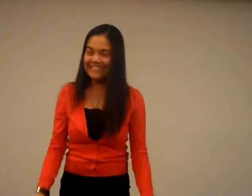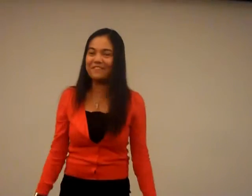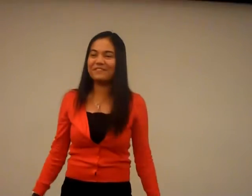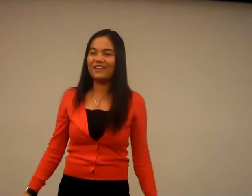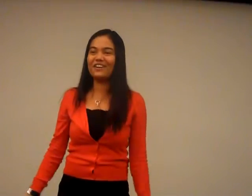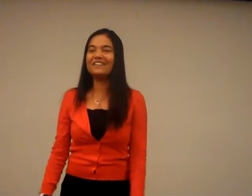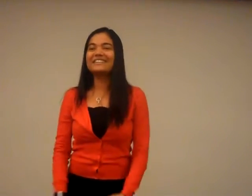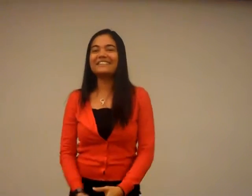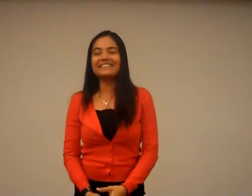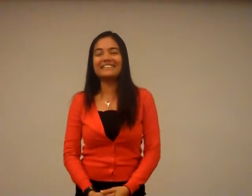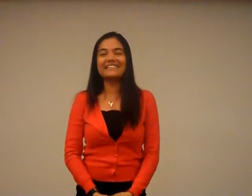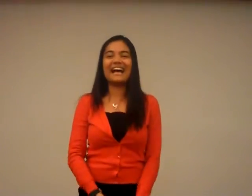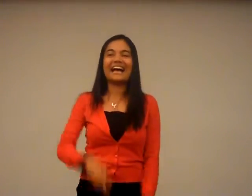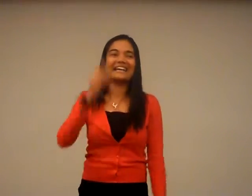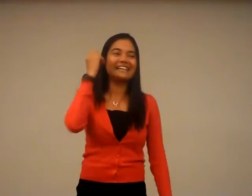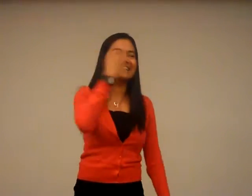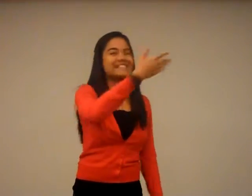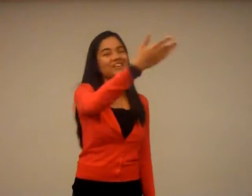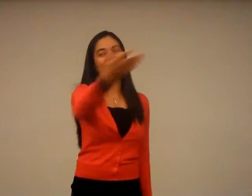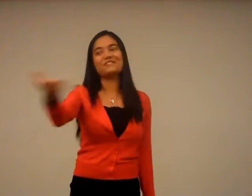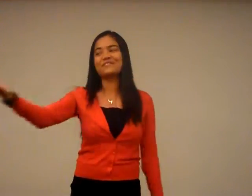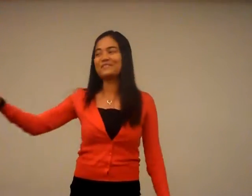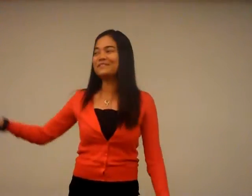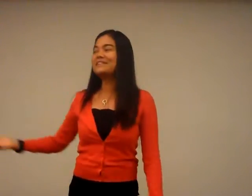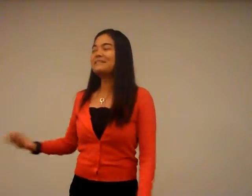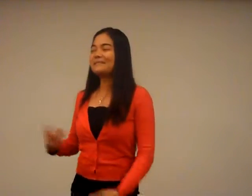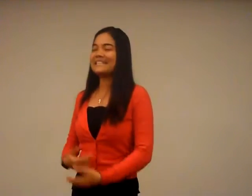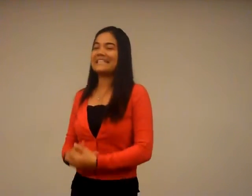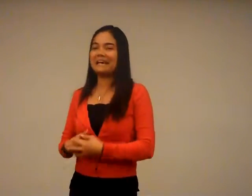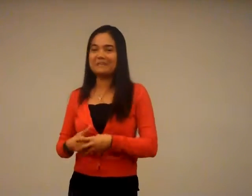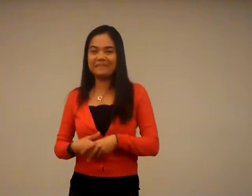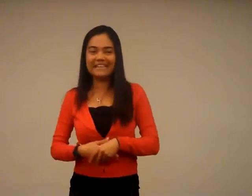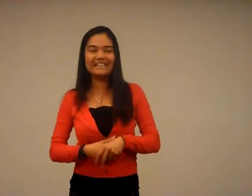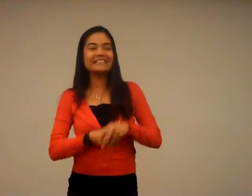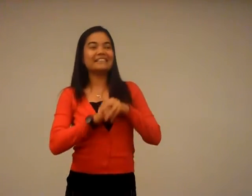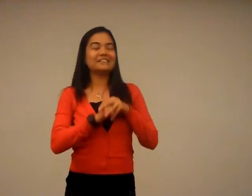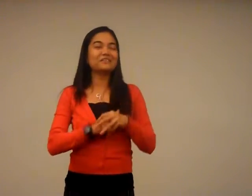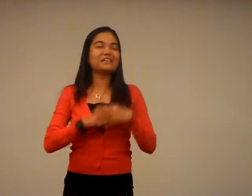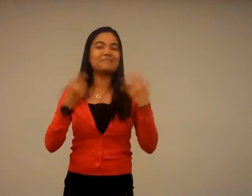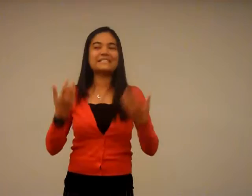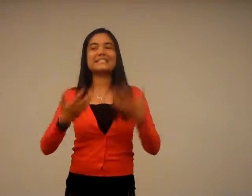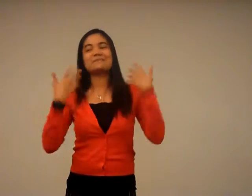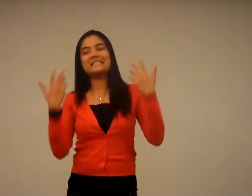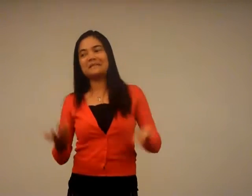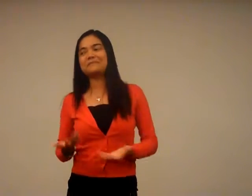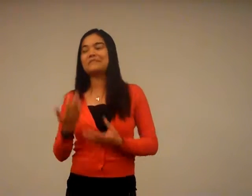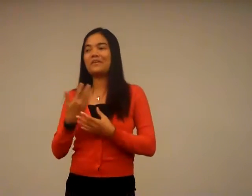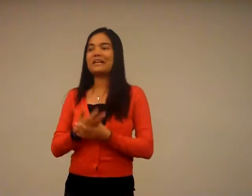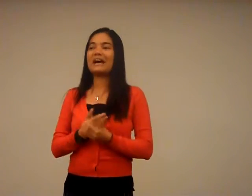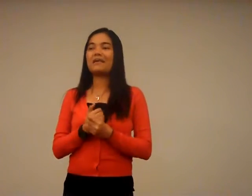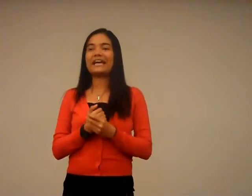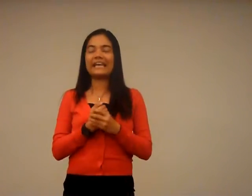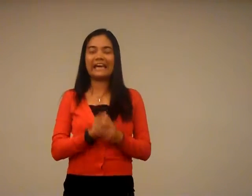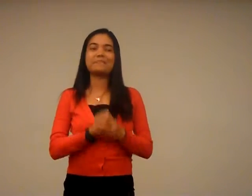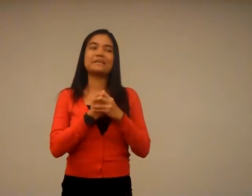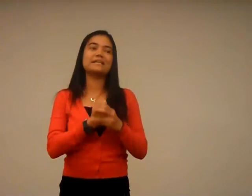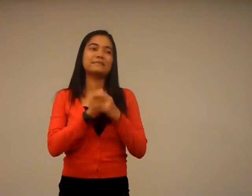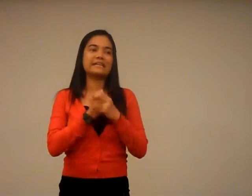Therefore, I urge all of you. I urge all of you, please help me. You know, give me some tips on how I can be a